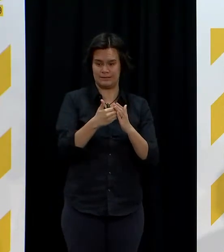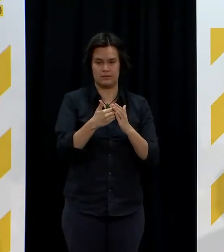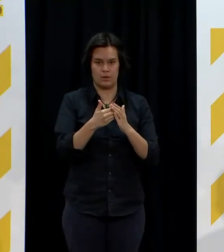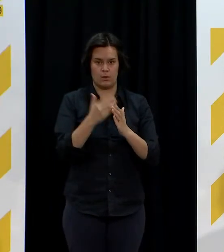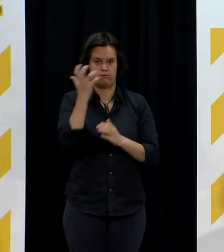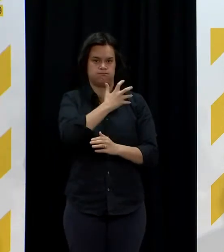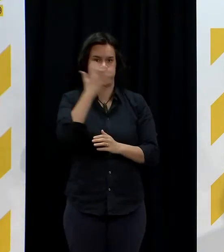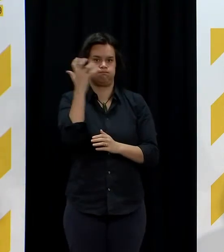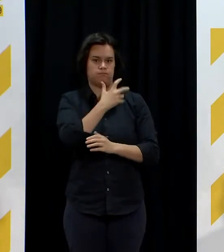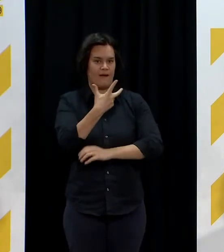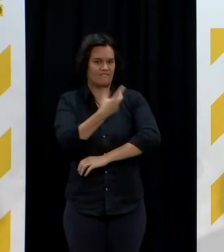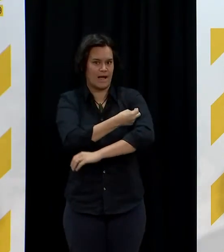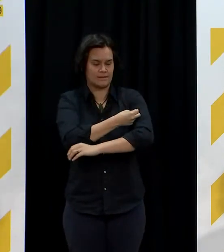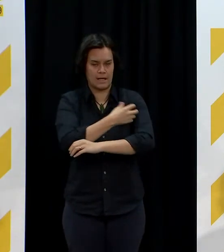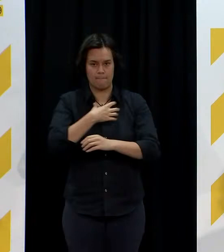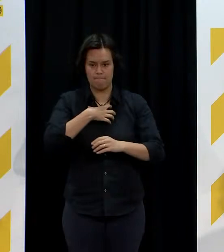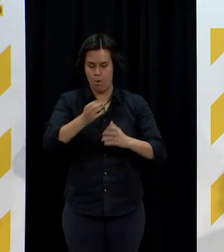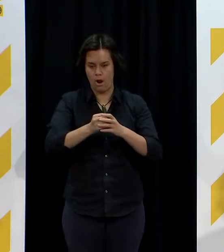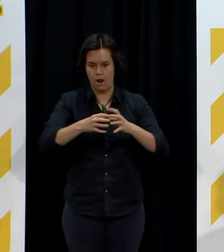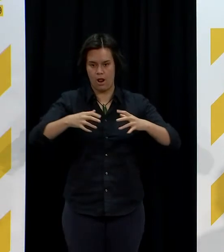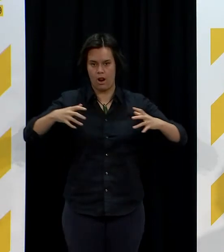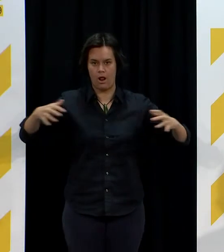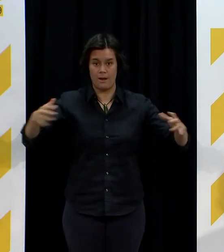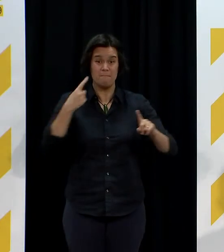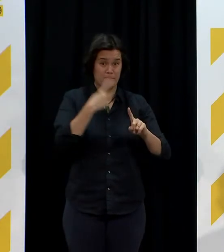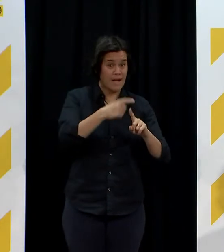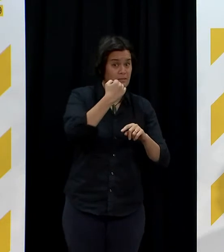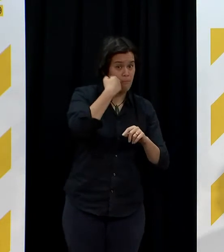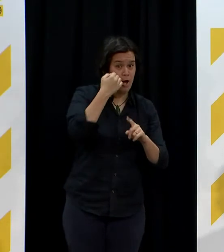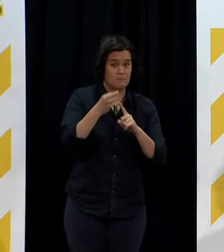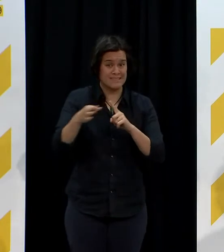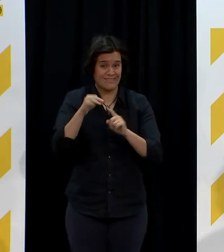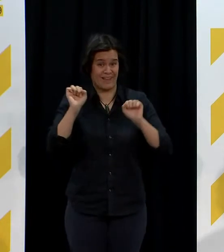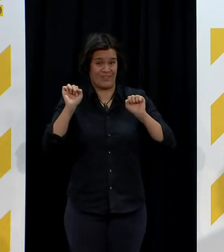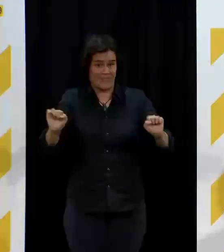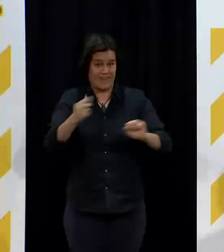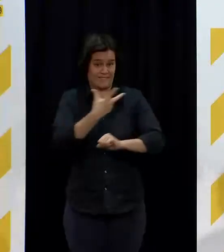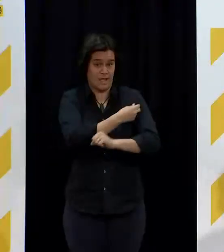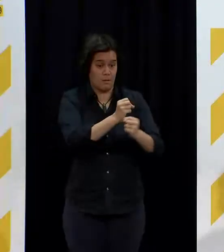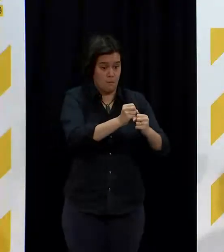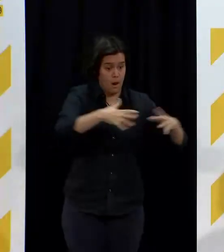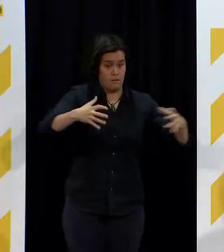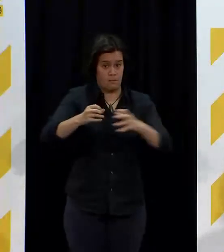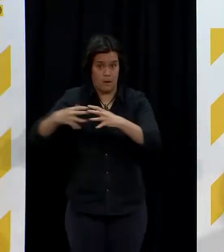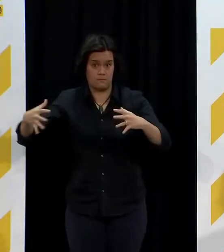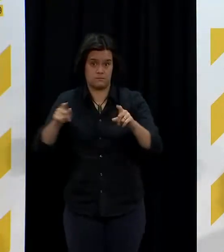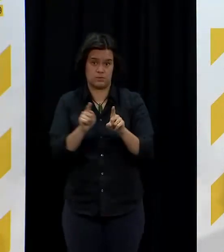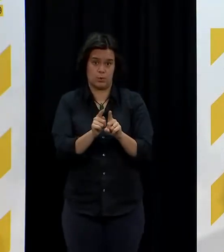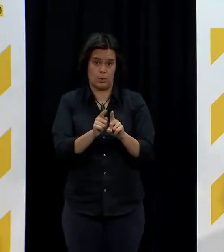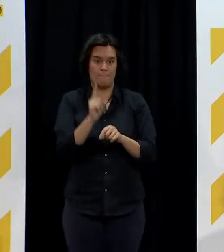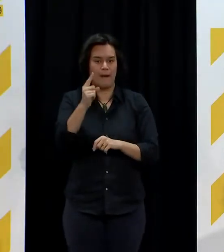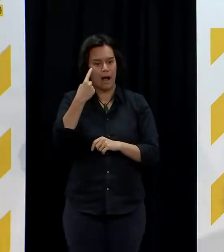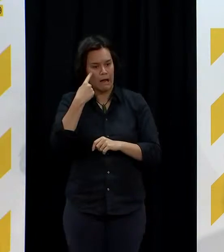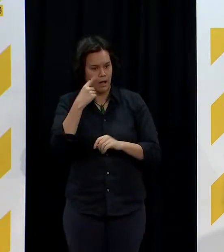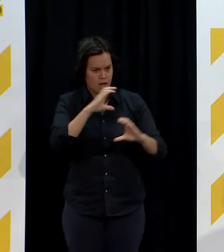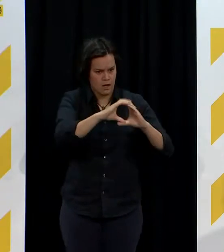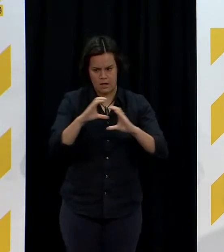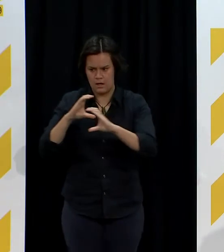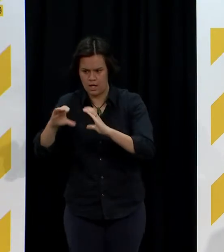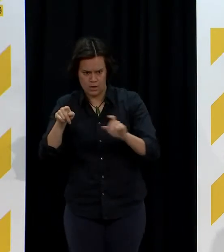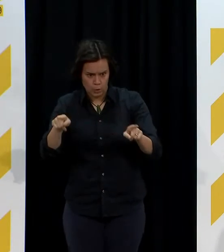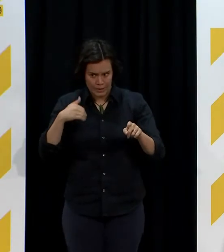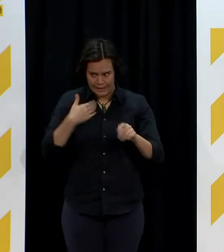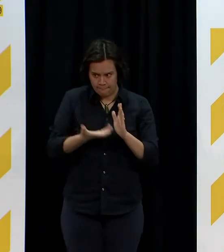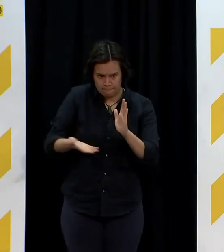vaccination rates including amongst Māori and Pacifica. so we are looking at what additional resources they need and regular conversations